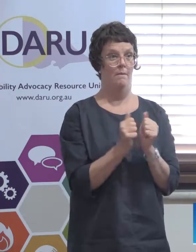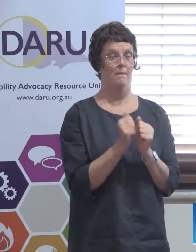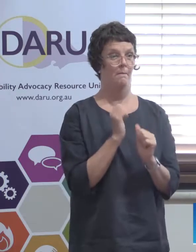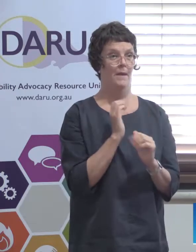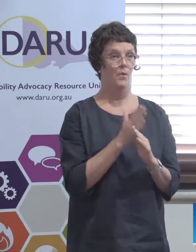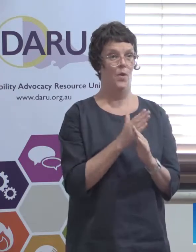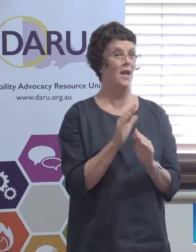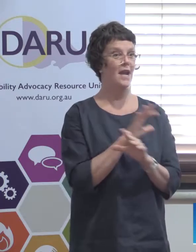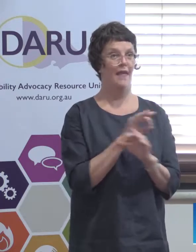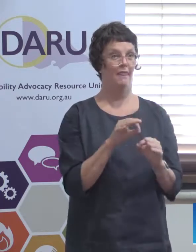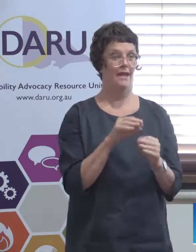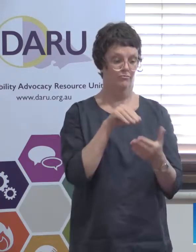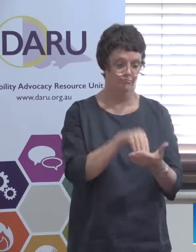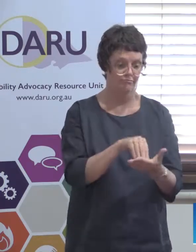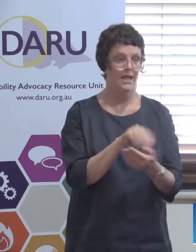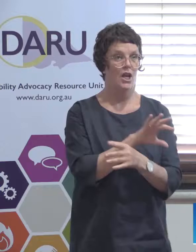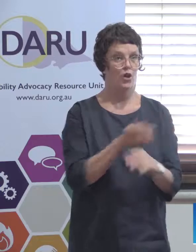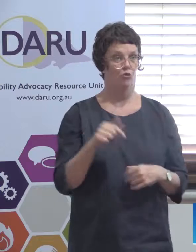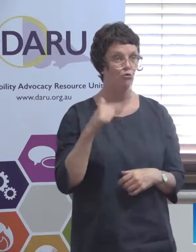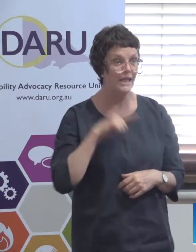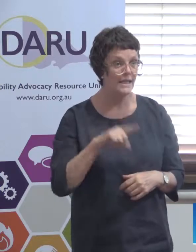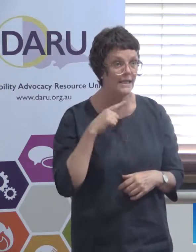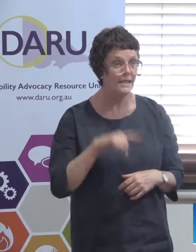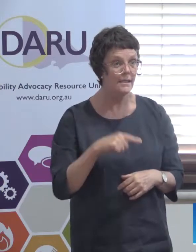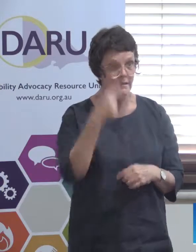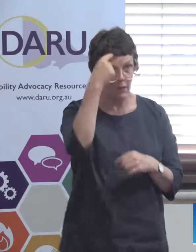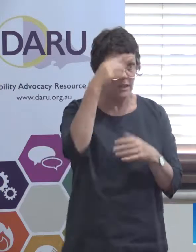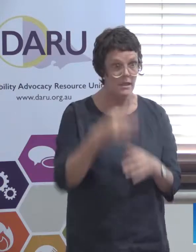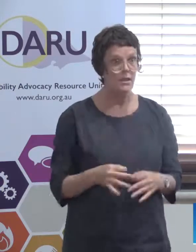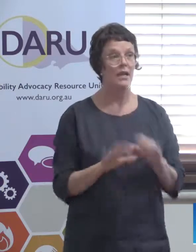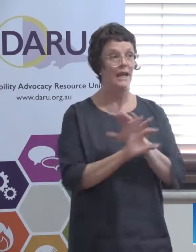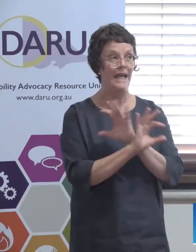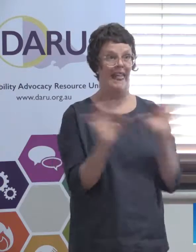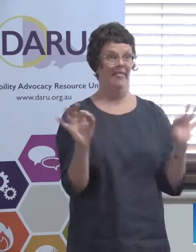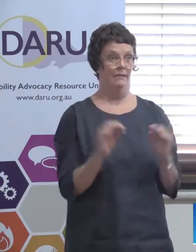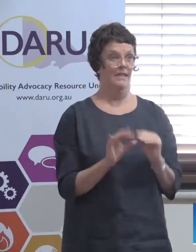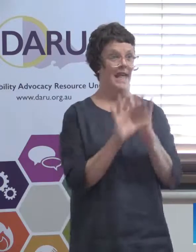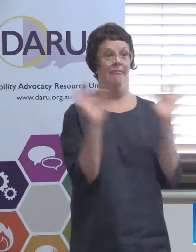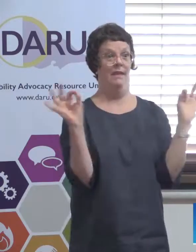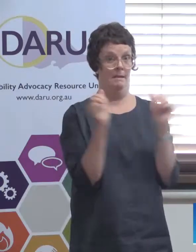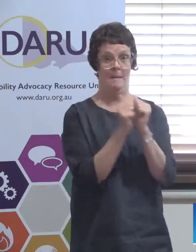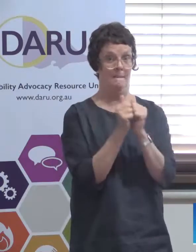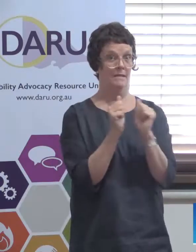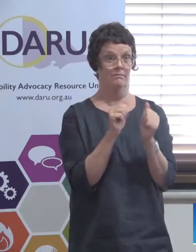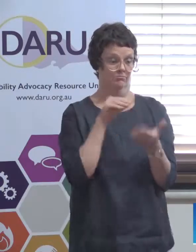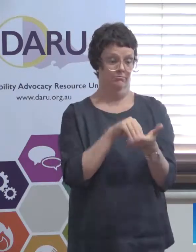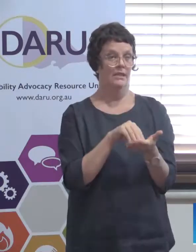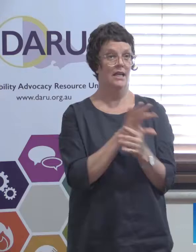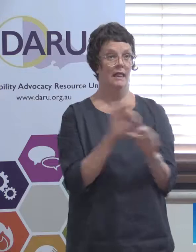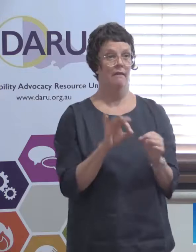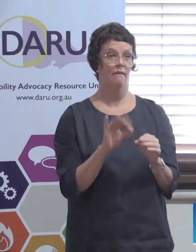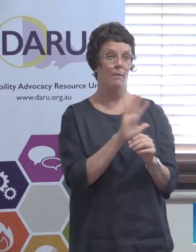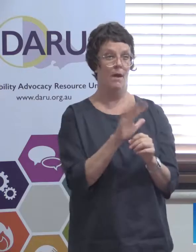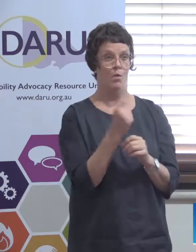on record for no reasons no nothing no no paperwork no nothing at all for about a quarter of those